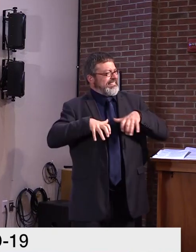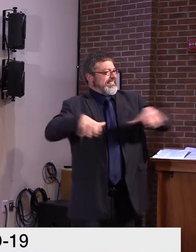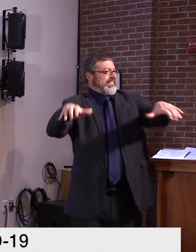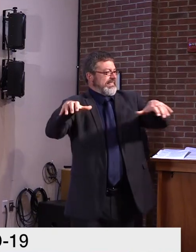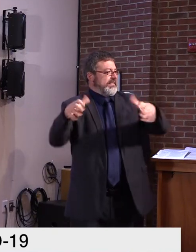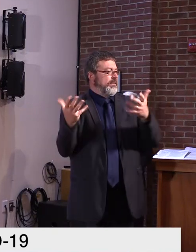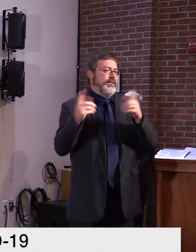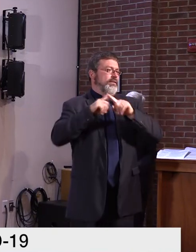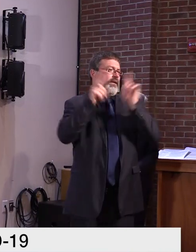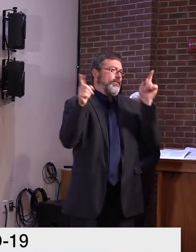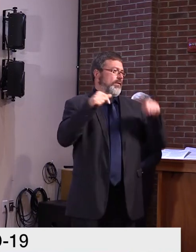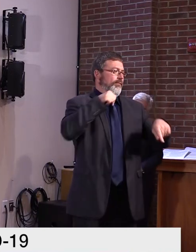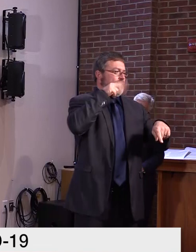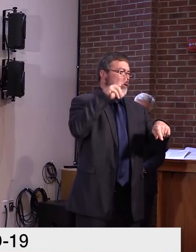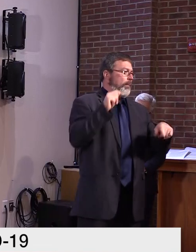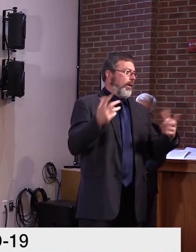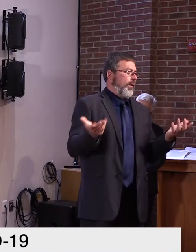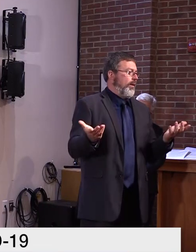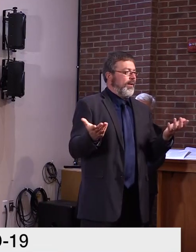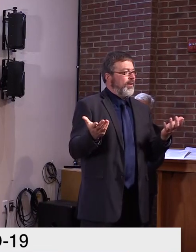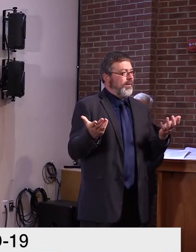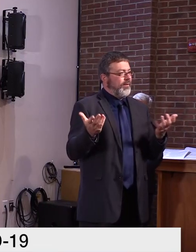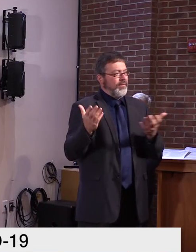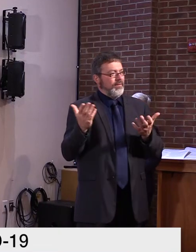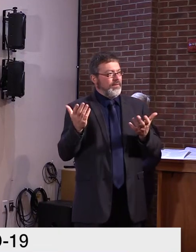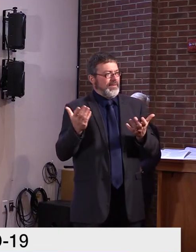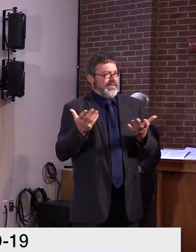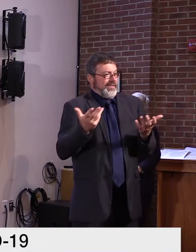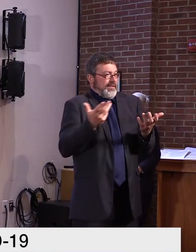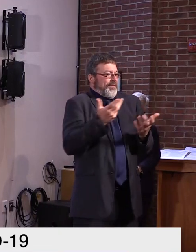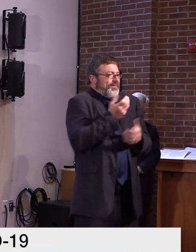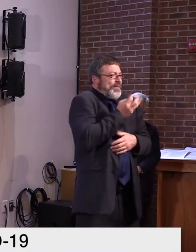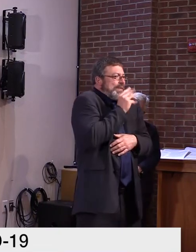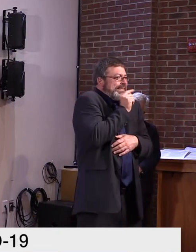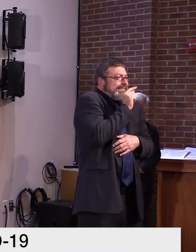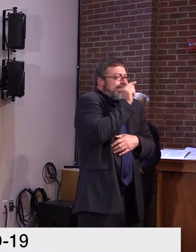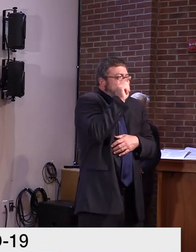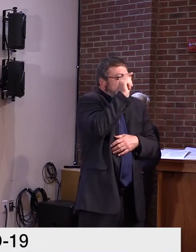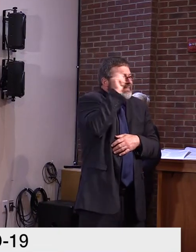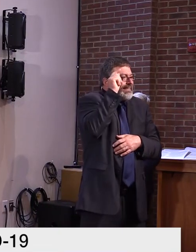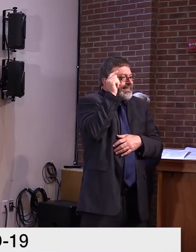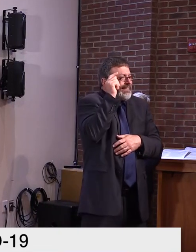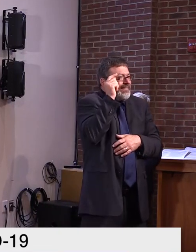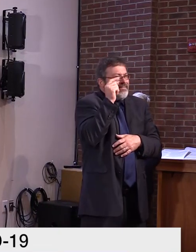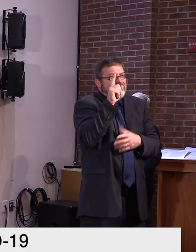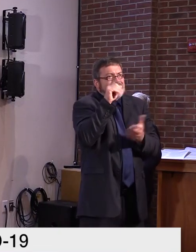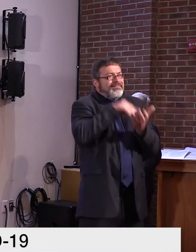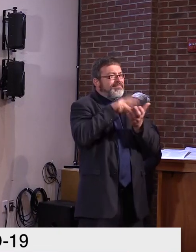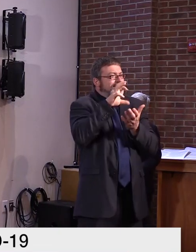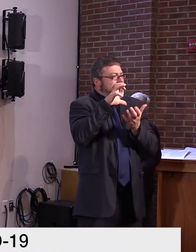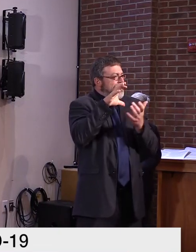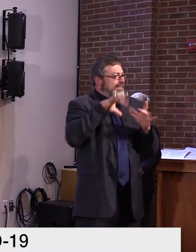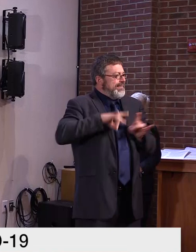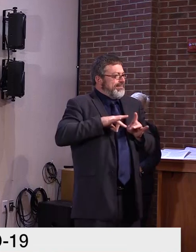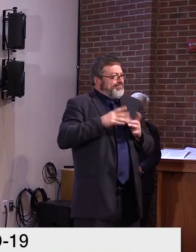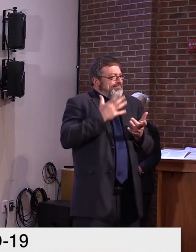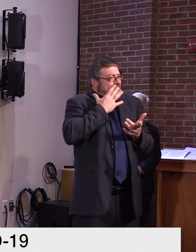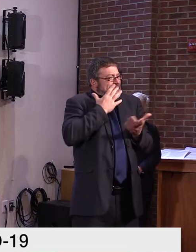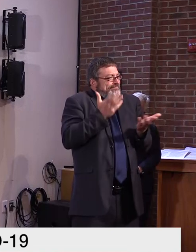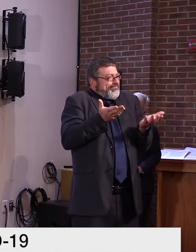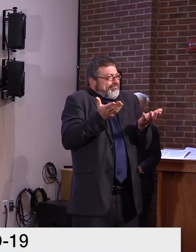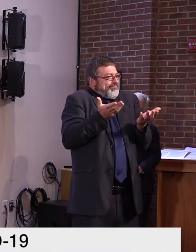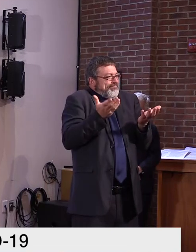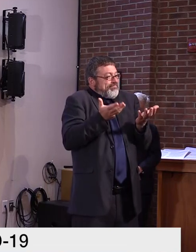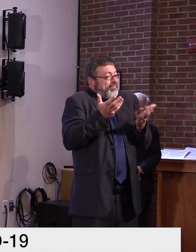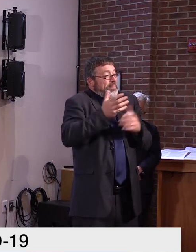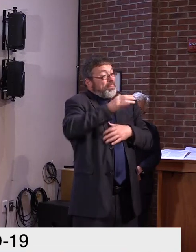Northeast where we just don't see such high rates. So I think it is a good approximation of what, um, is probably